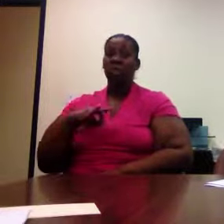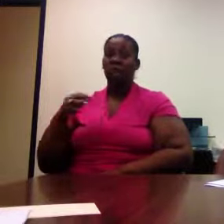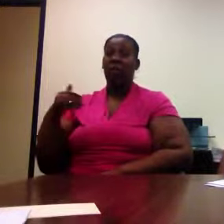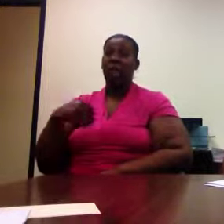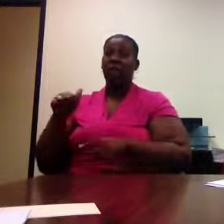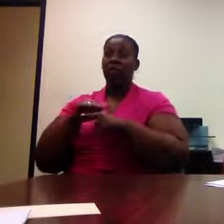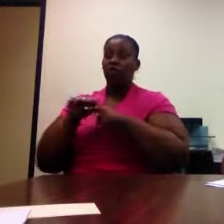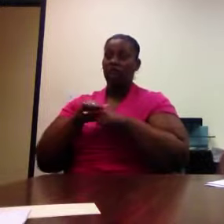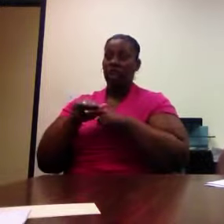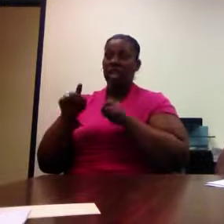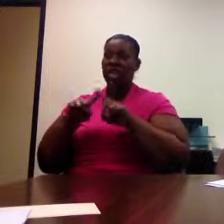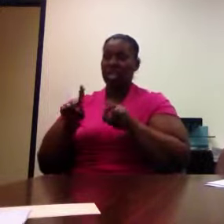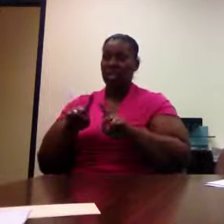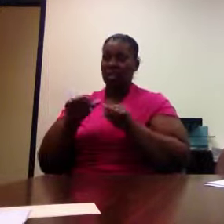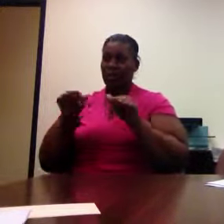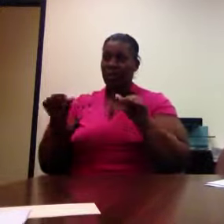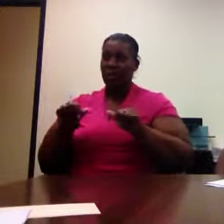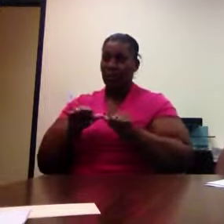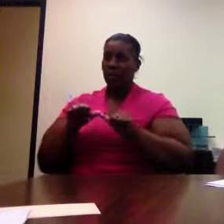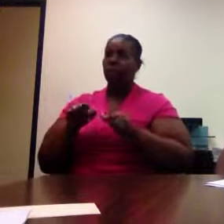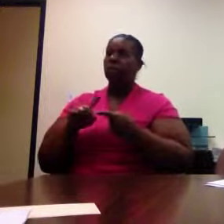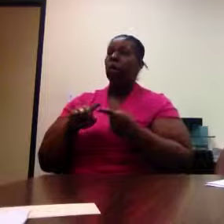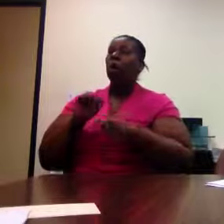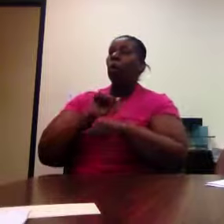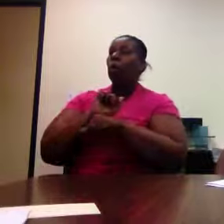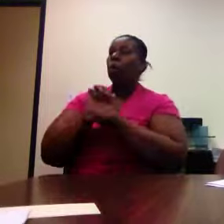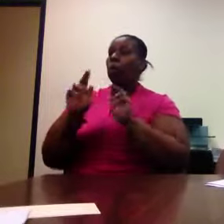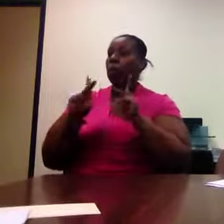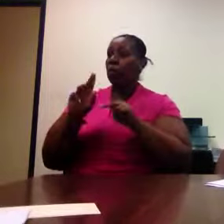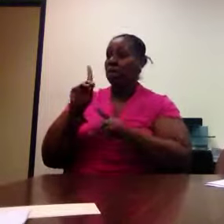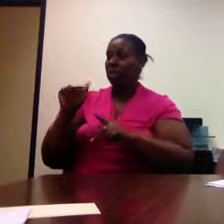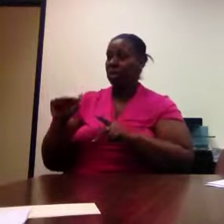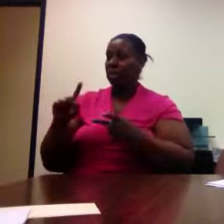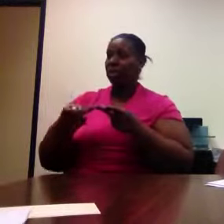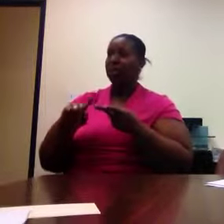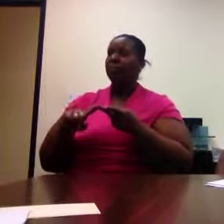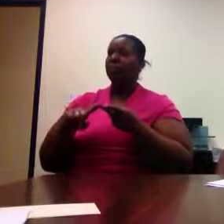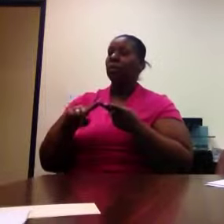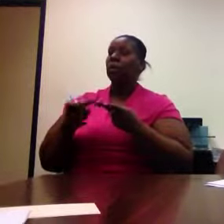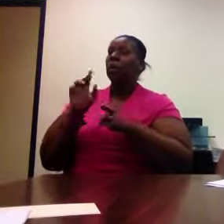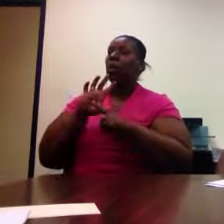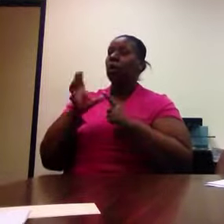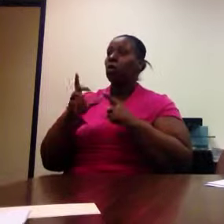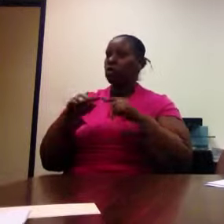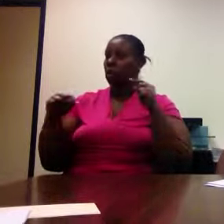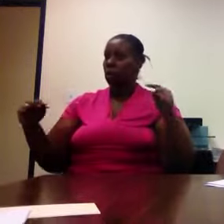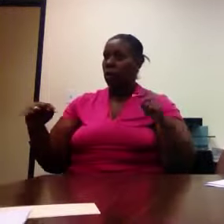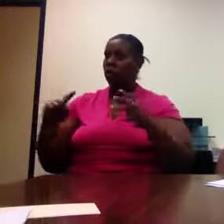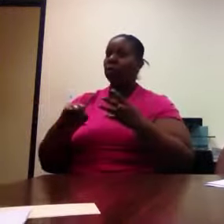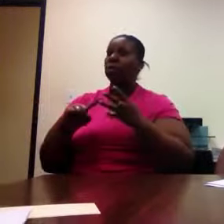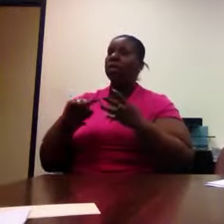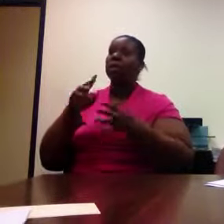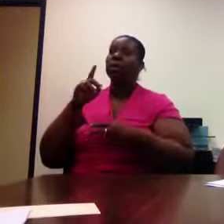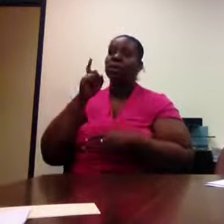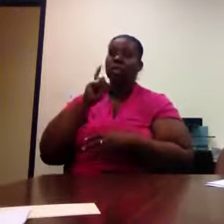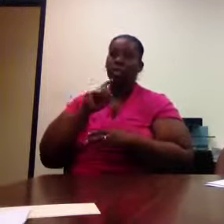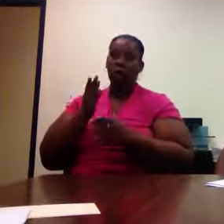following areas. Working with individuals with disabilities, cultural diversity, sexual harassment, managing